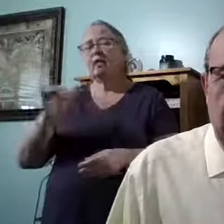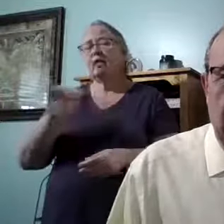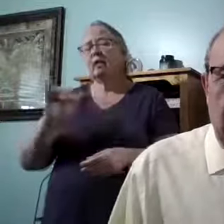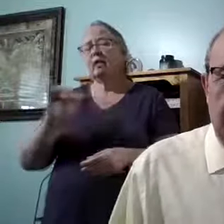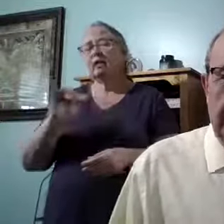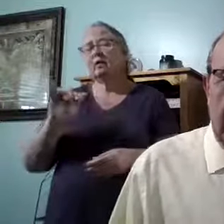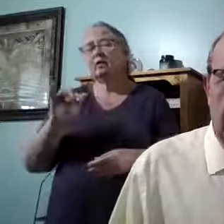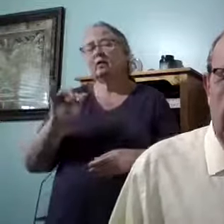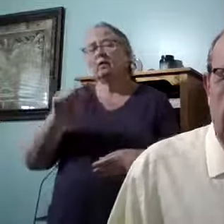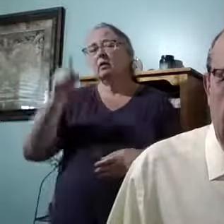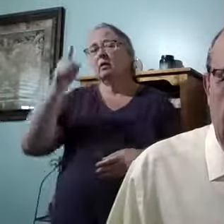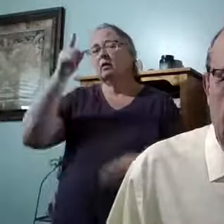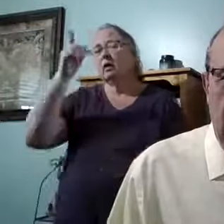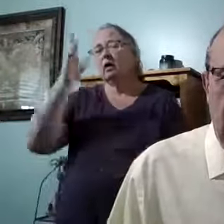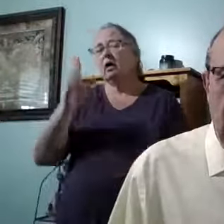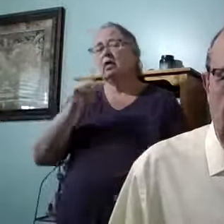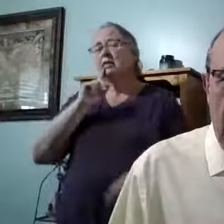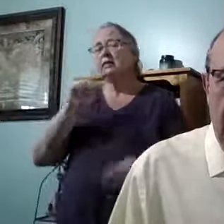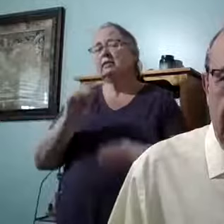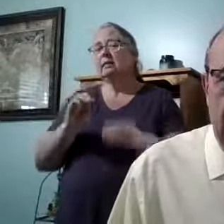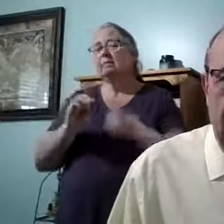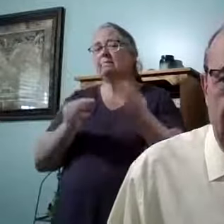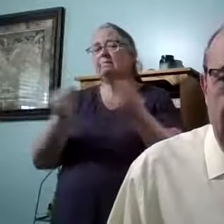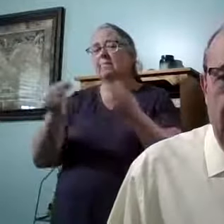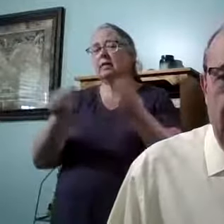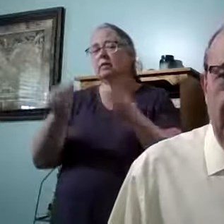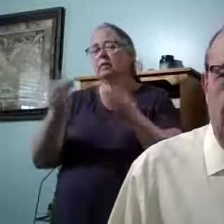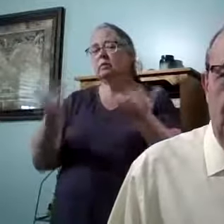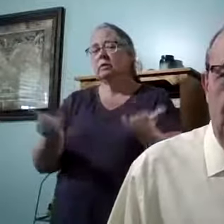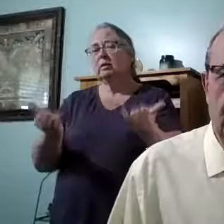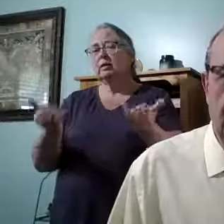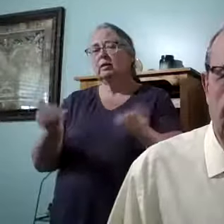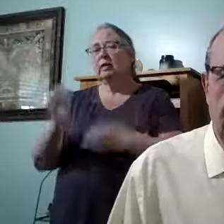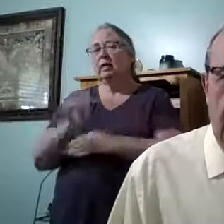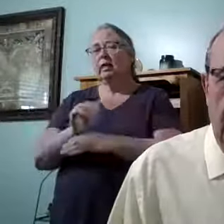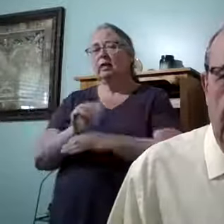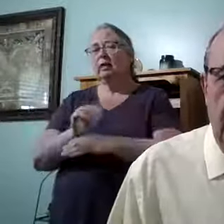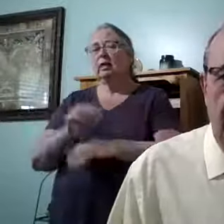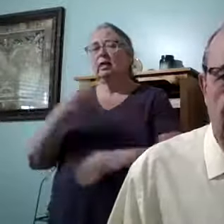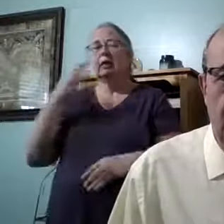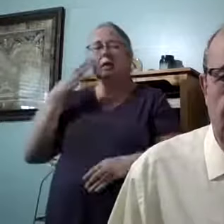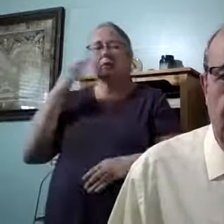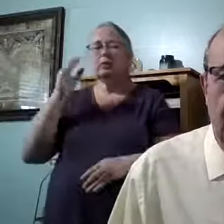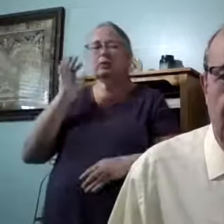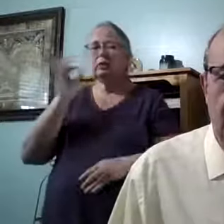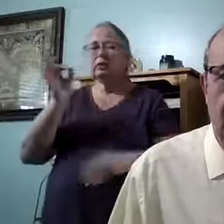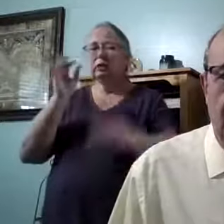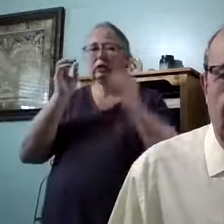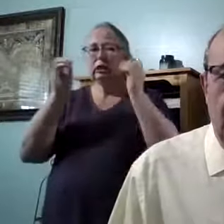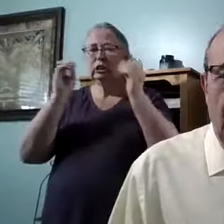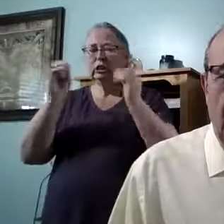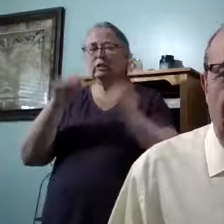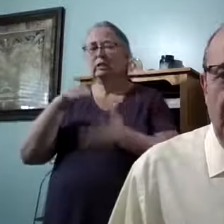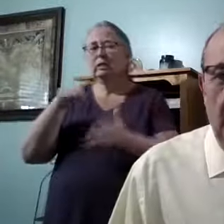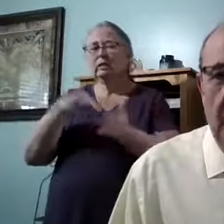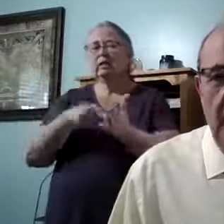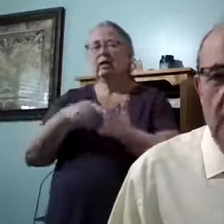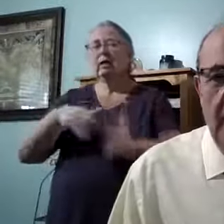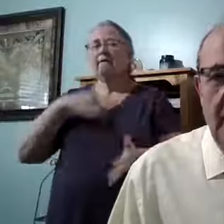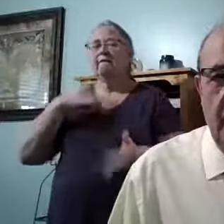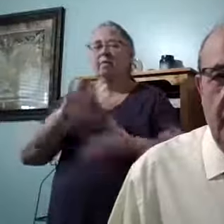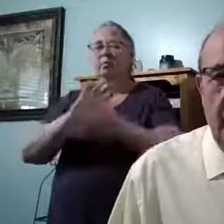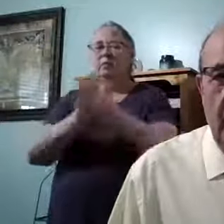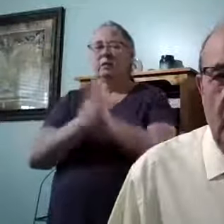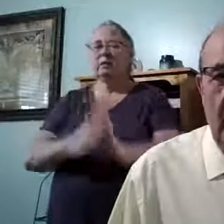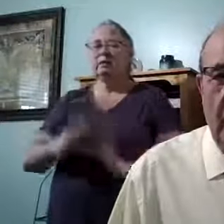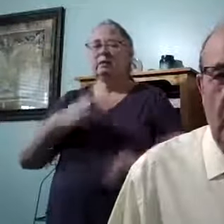God is ministered tonight. I know just preaching this, teaching this, I feel peace